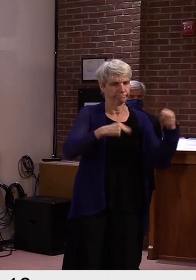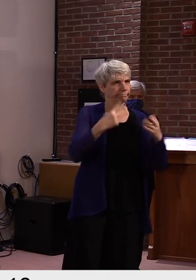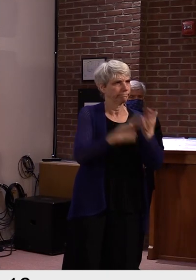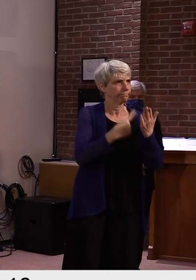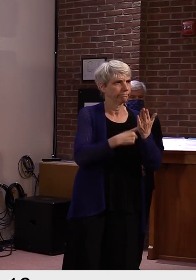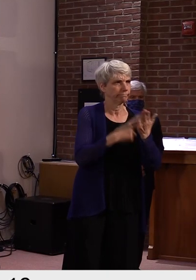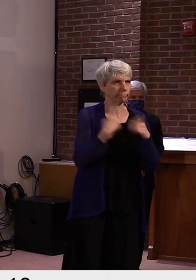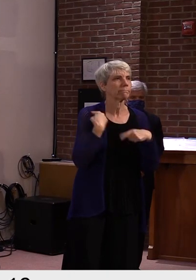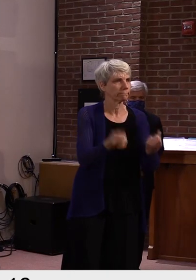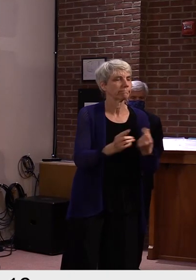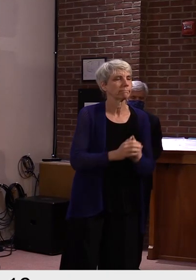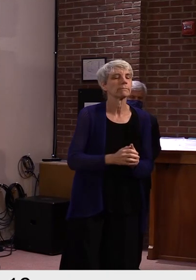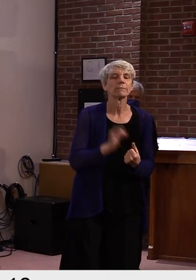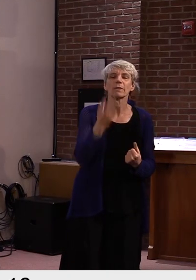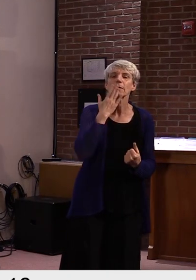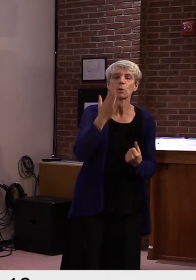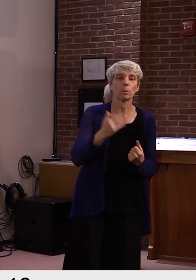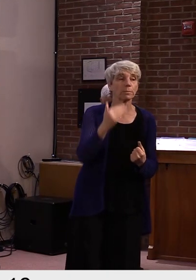Greg, Bennington Banner.